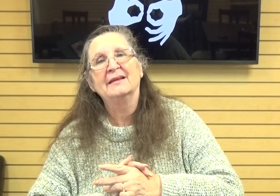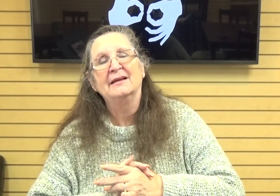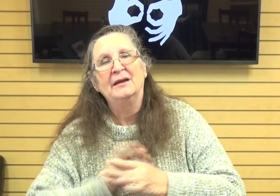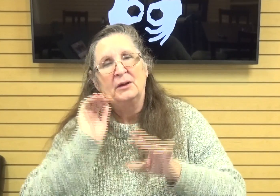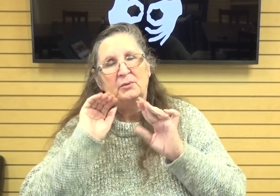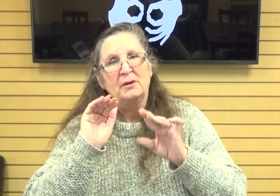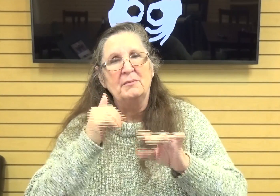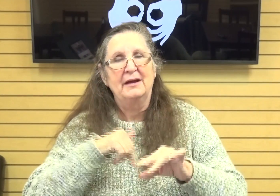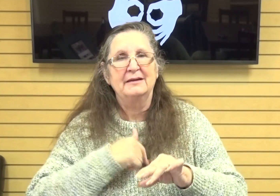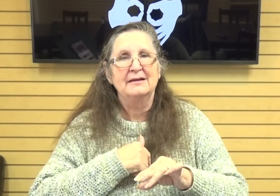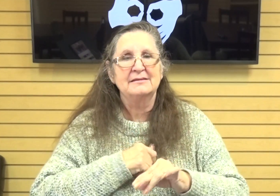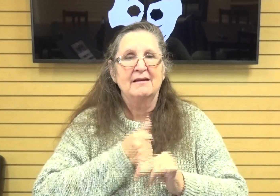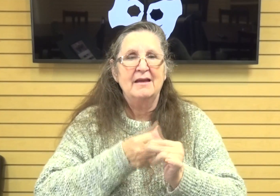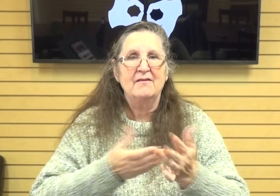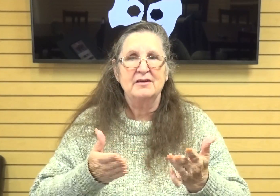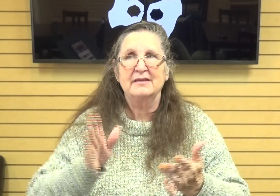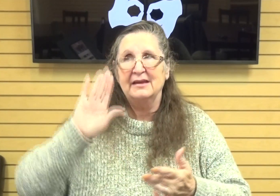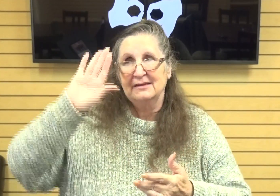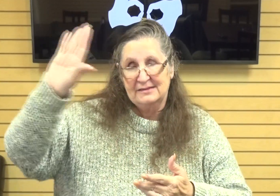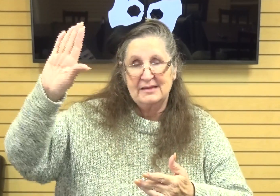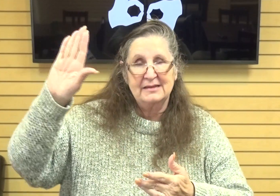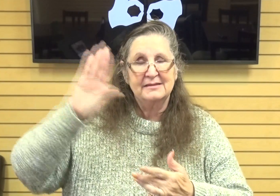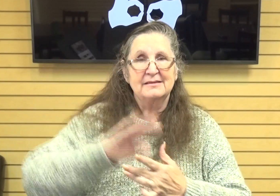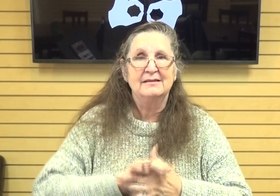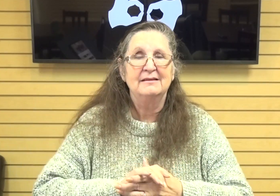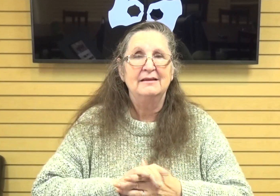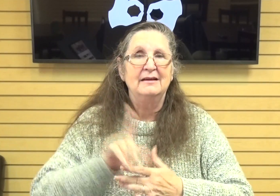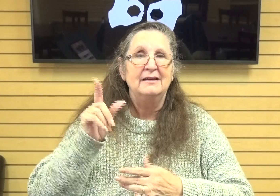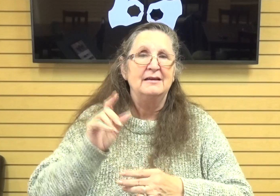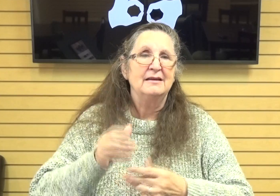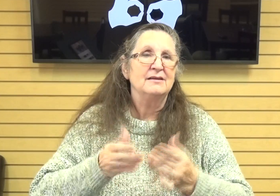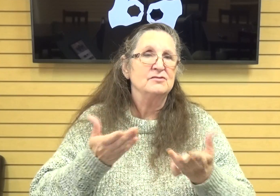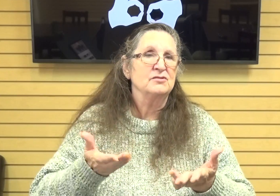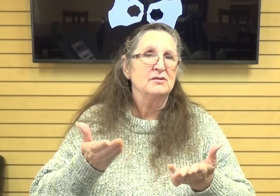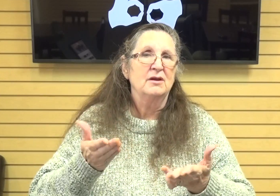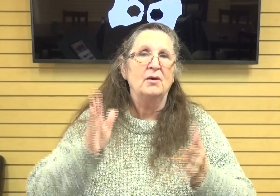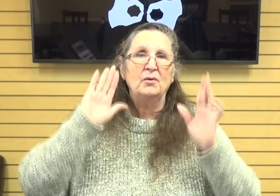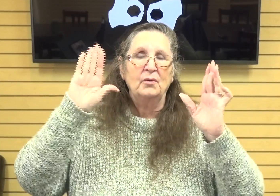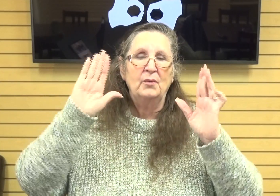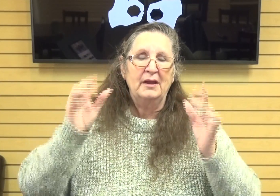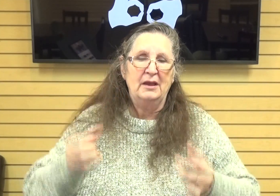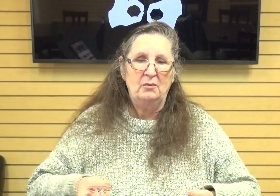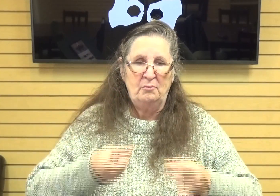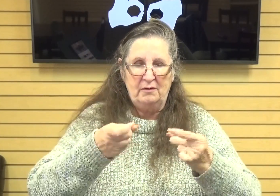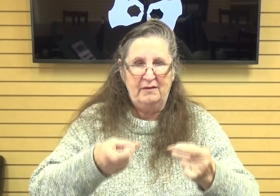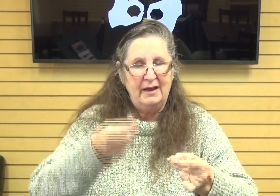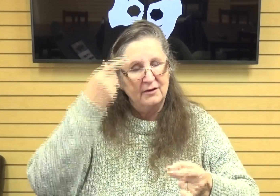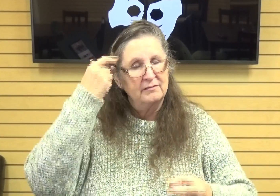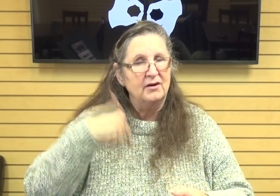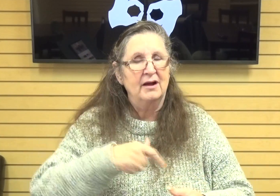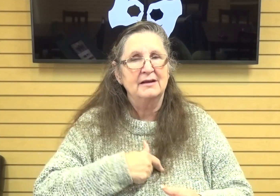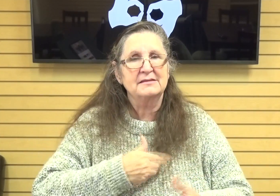us that everything is god's and he's such a great provider for us in the things that we need